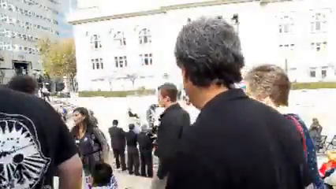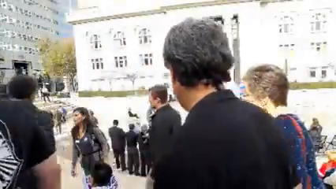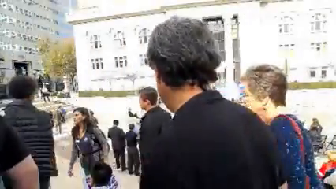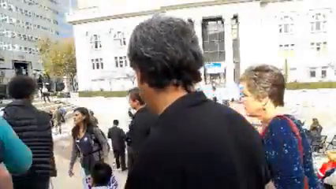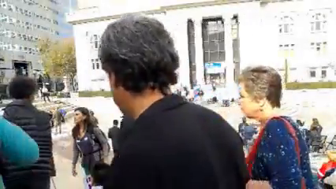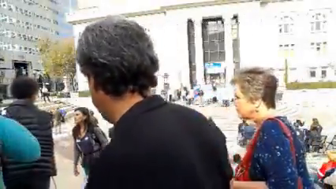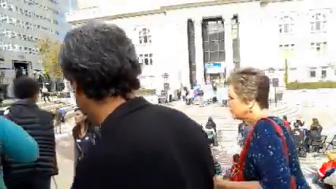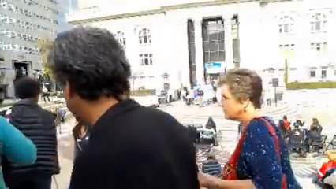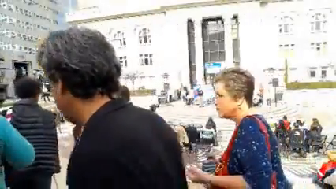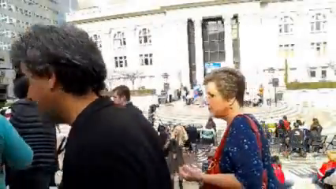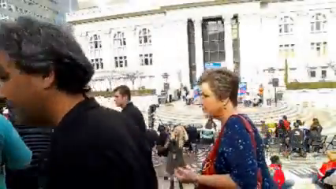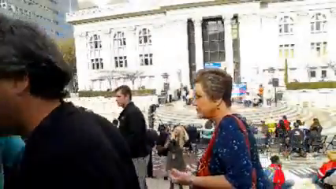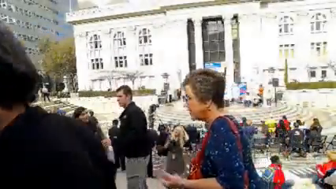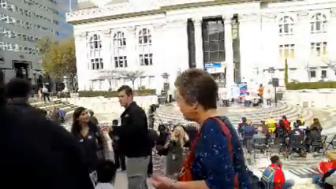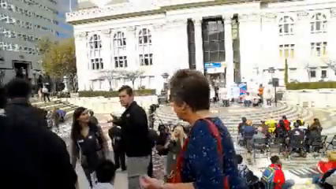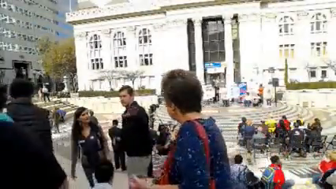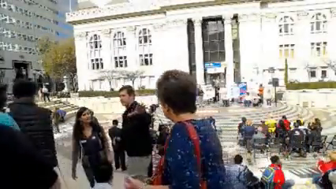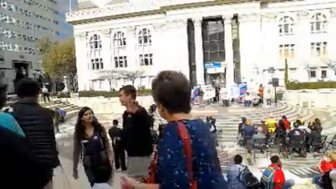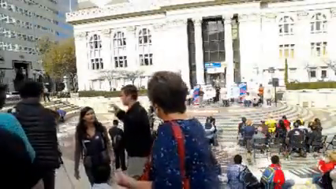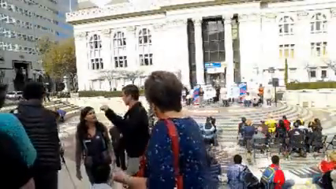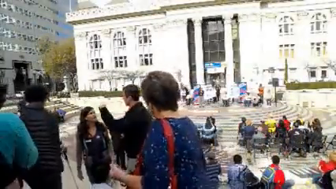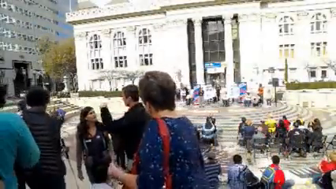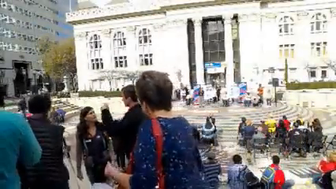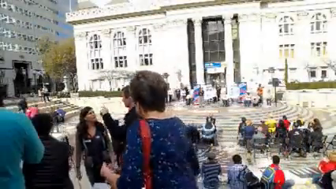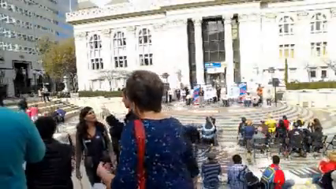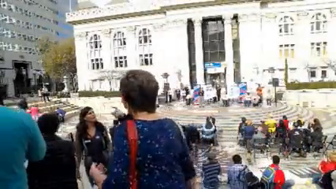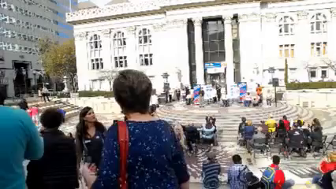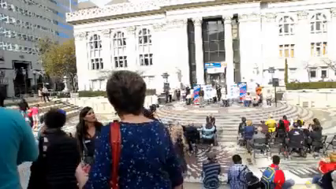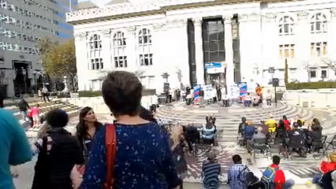Thank you, Richard. Thank